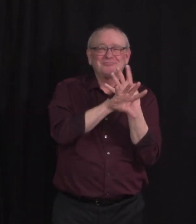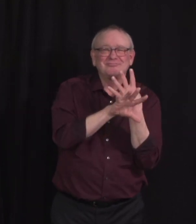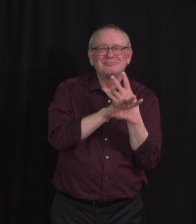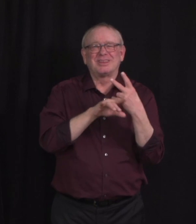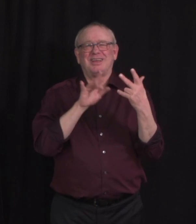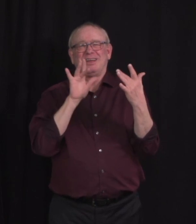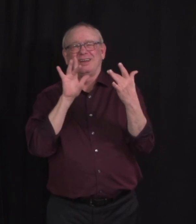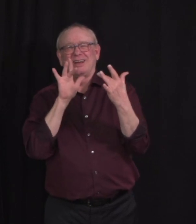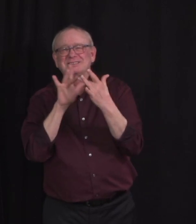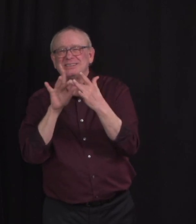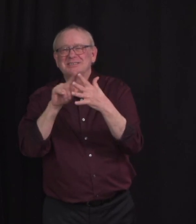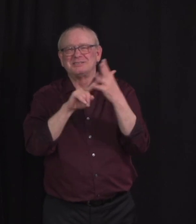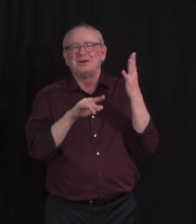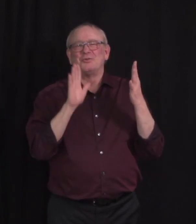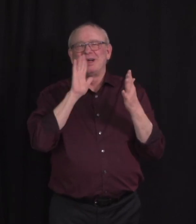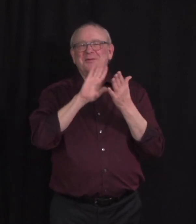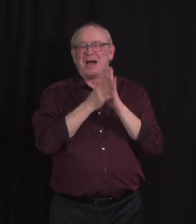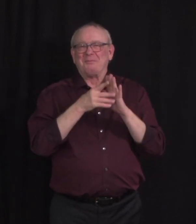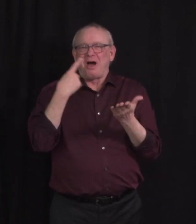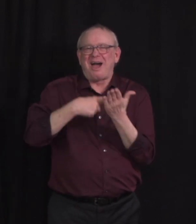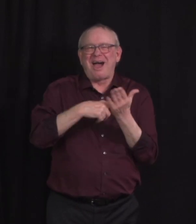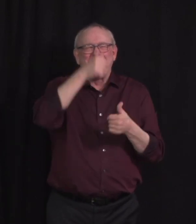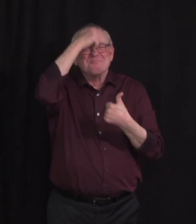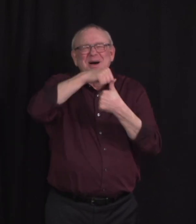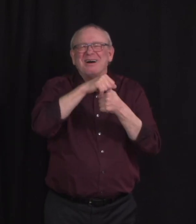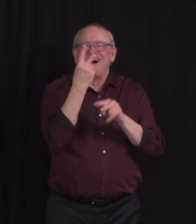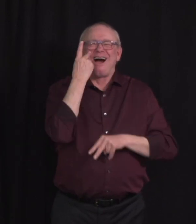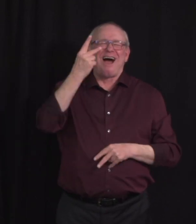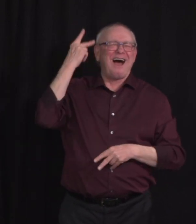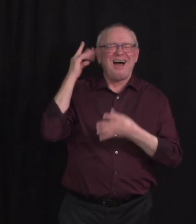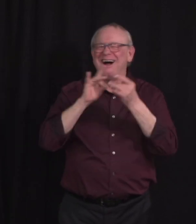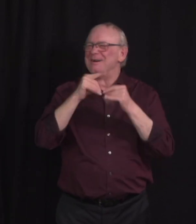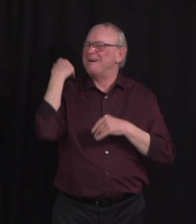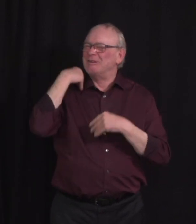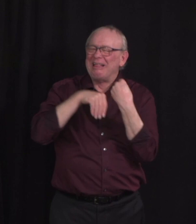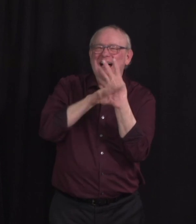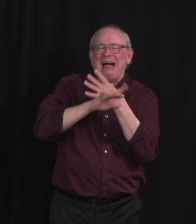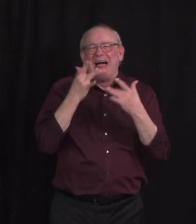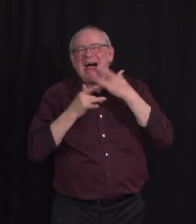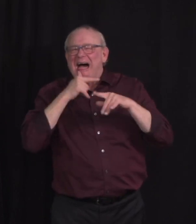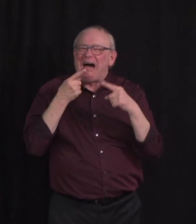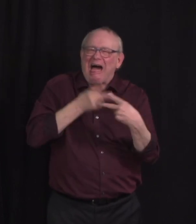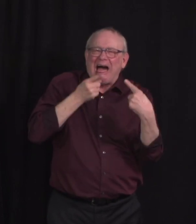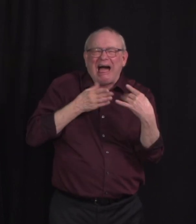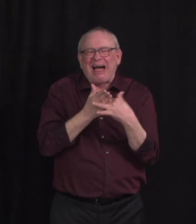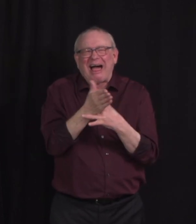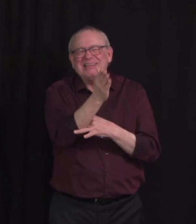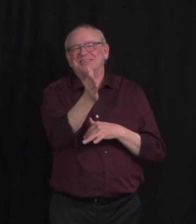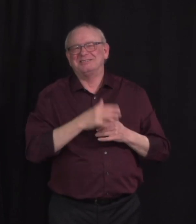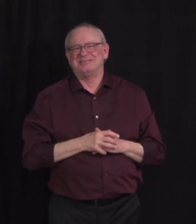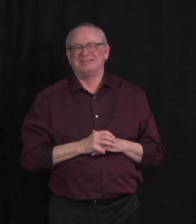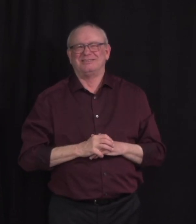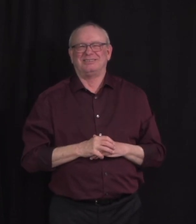order to keep our loved ones and communities safe. Until then, let's all keep making safe choices and protecting our